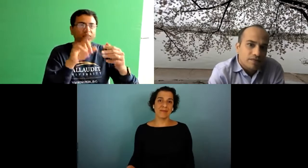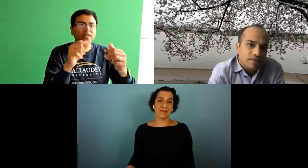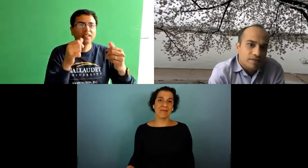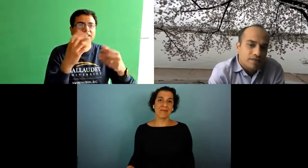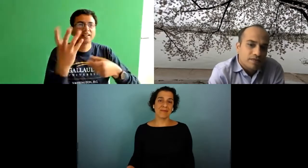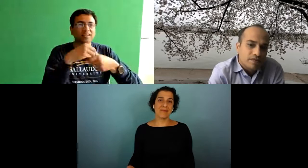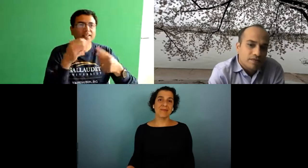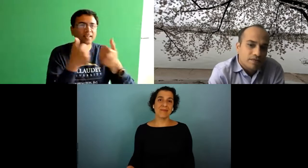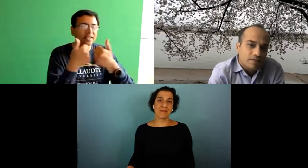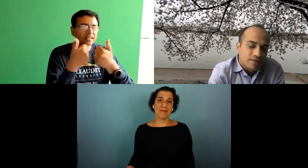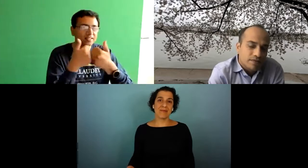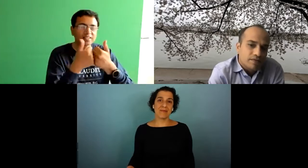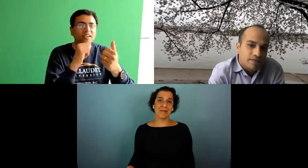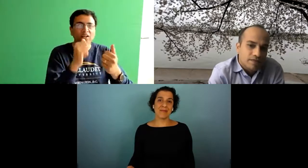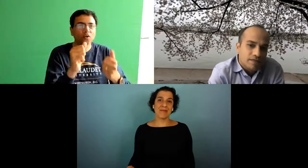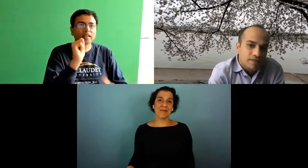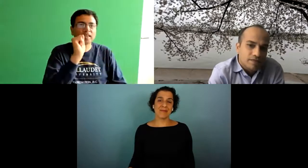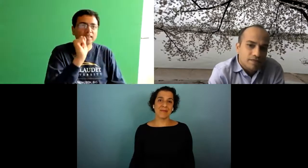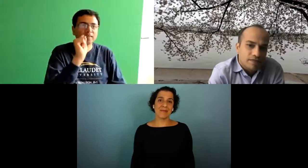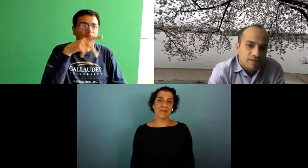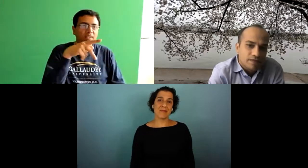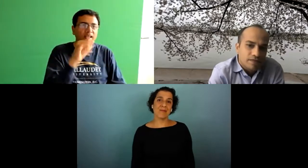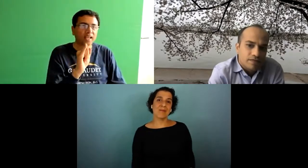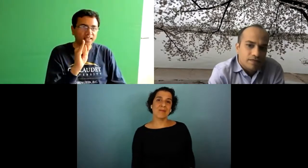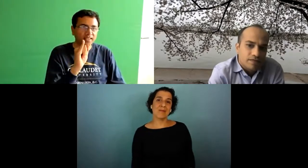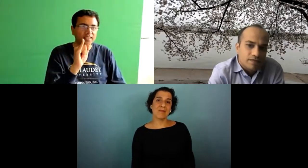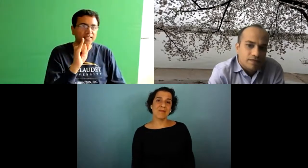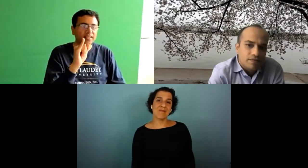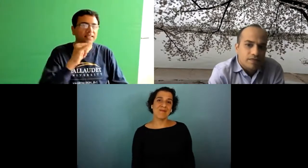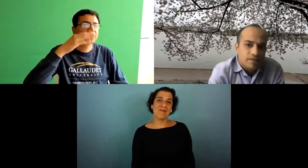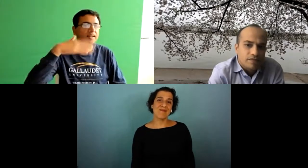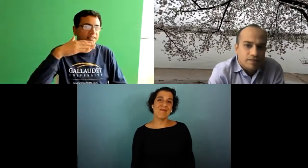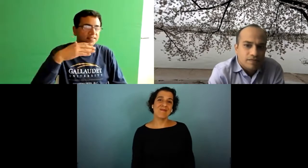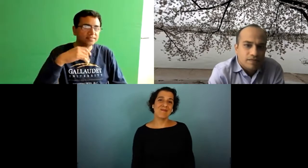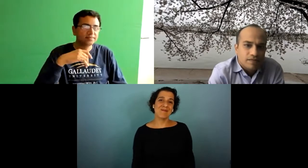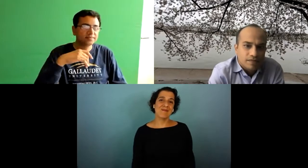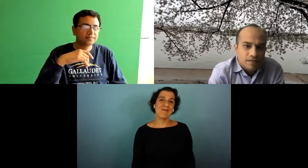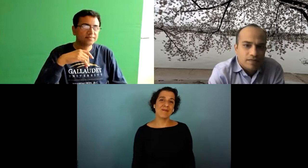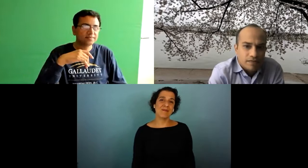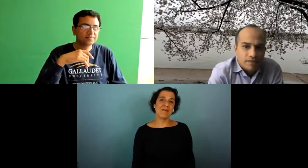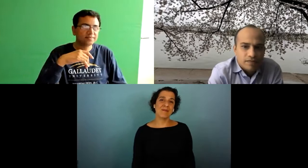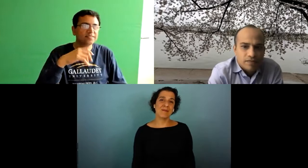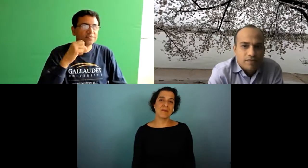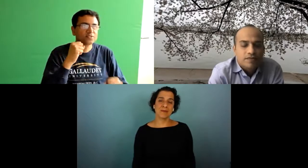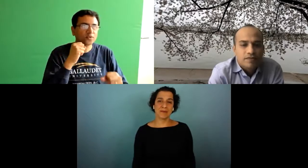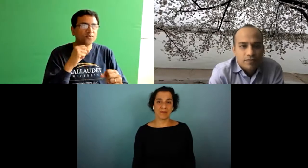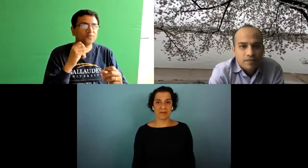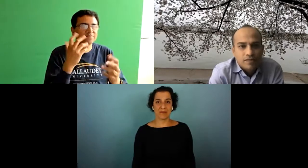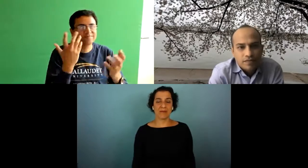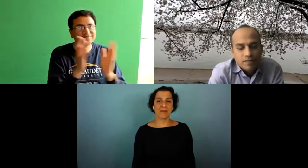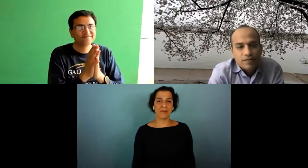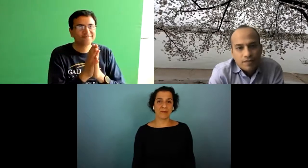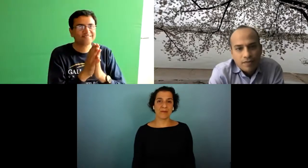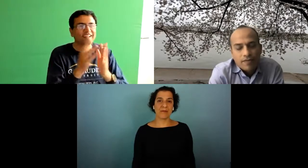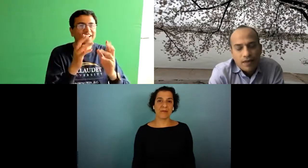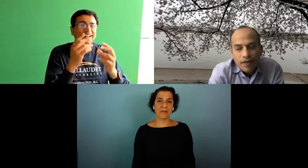signing when you're learning how to sign but i haven't seen an api that has been incorporated into a game yet